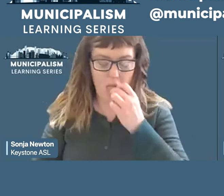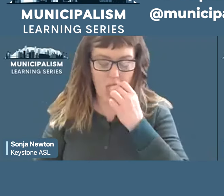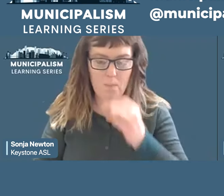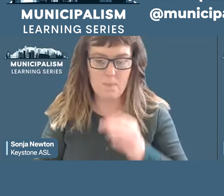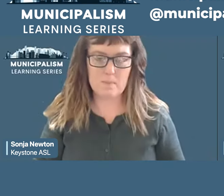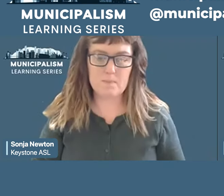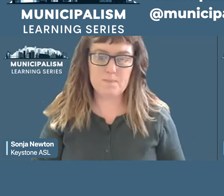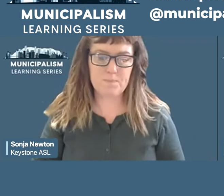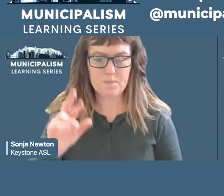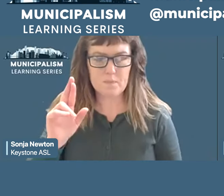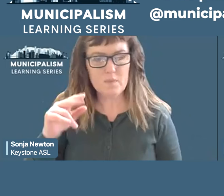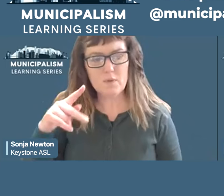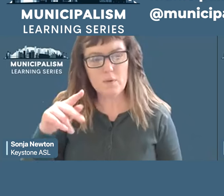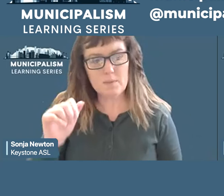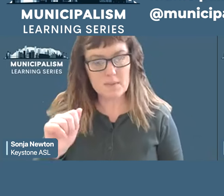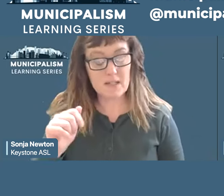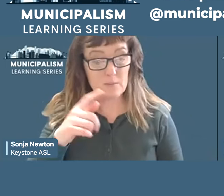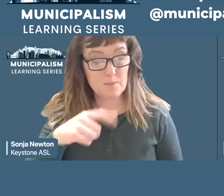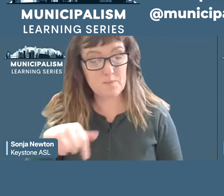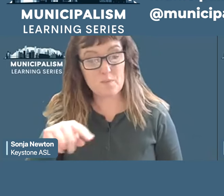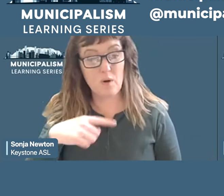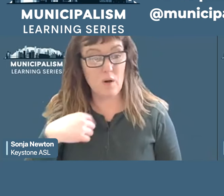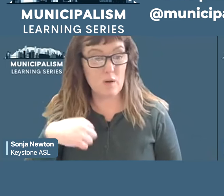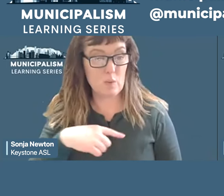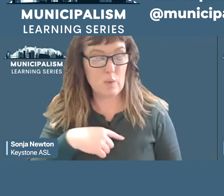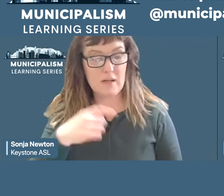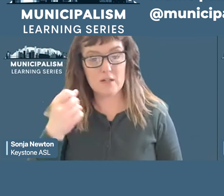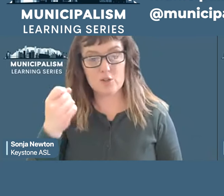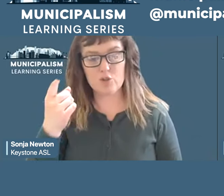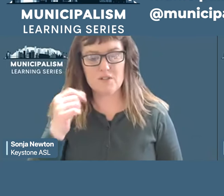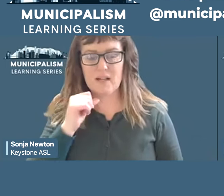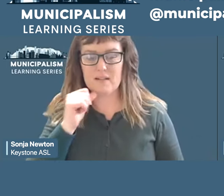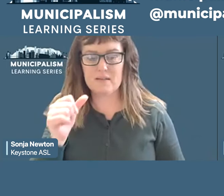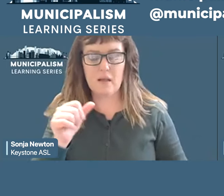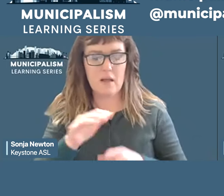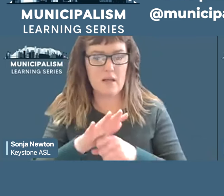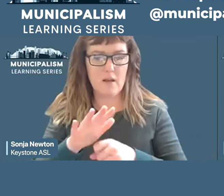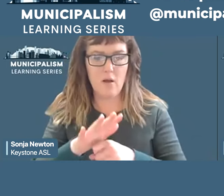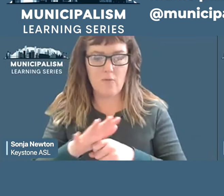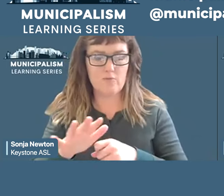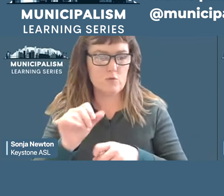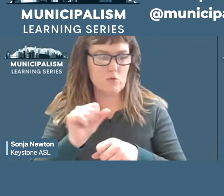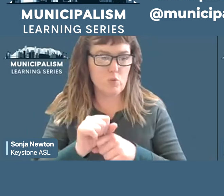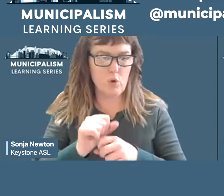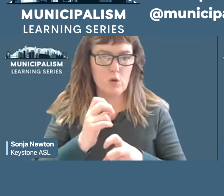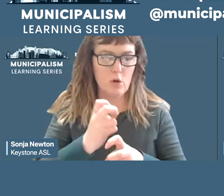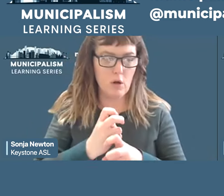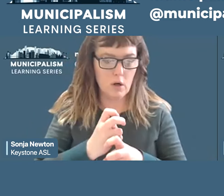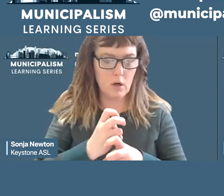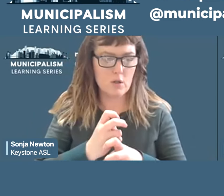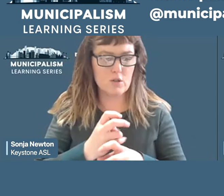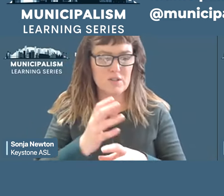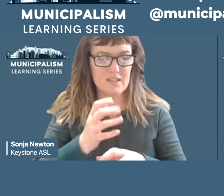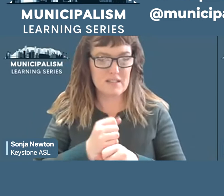understand that it's not enough to work really hard to get somebody elected